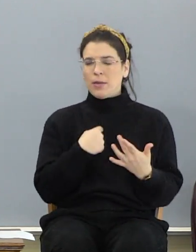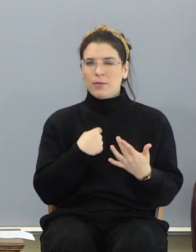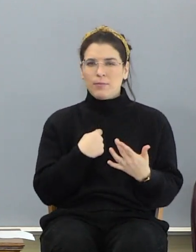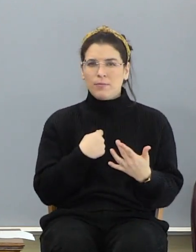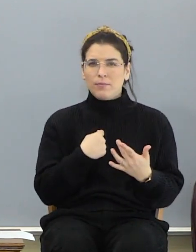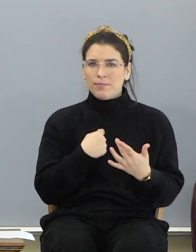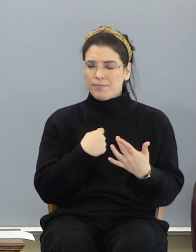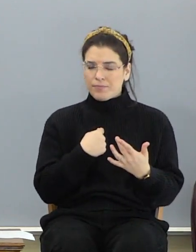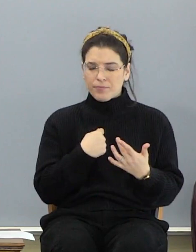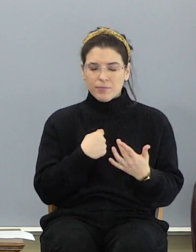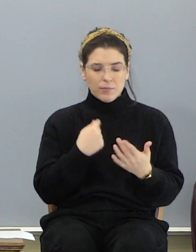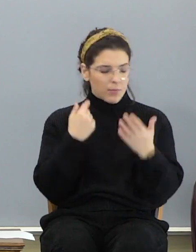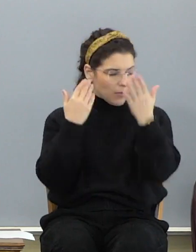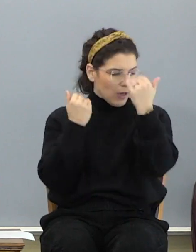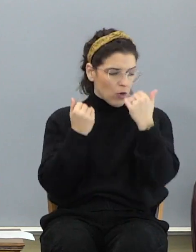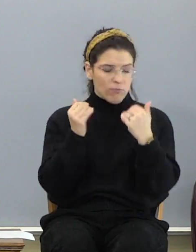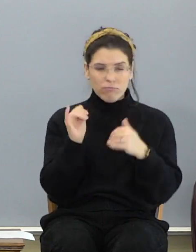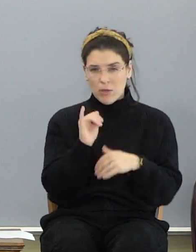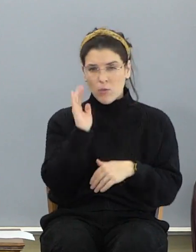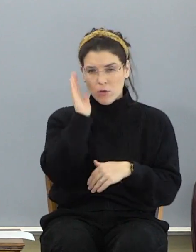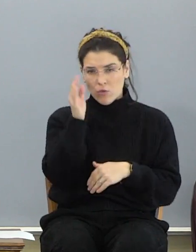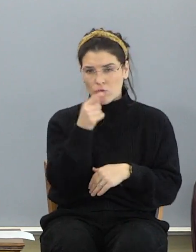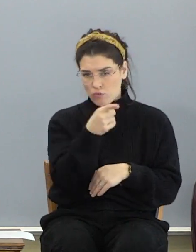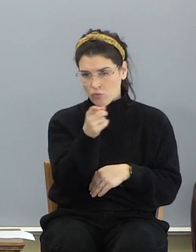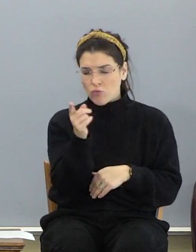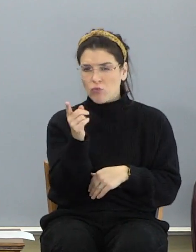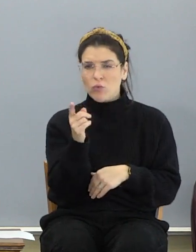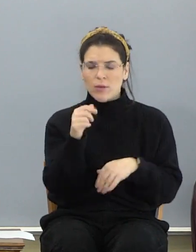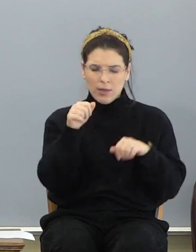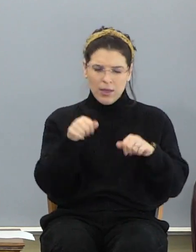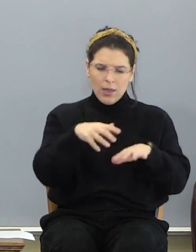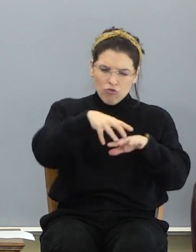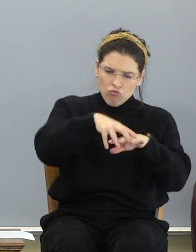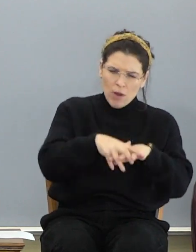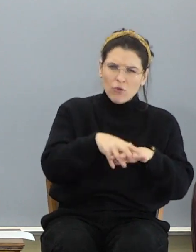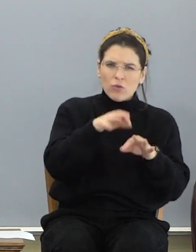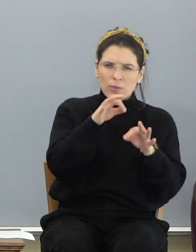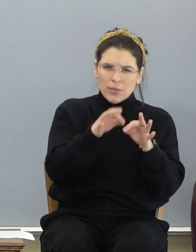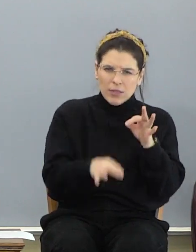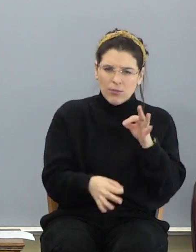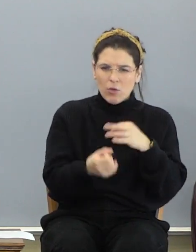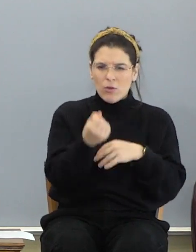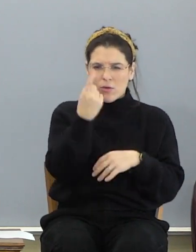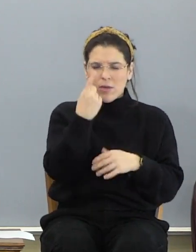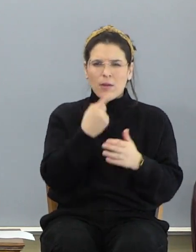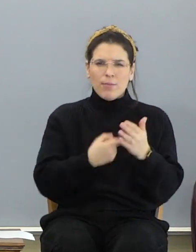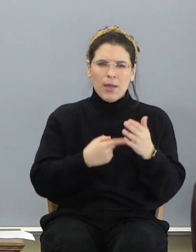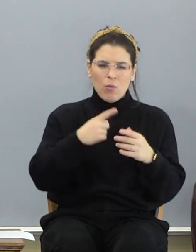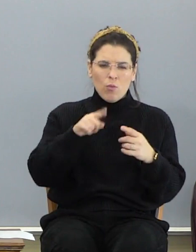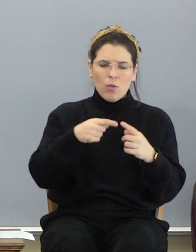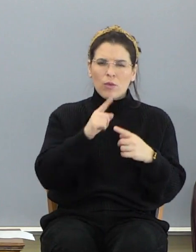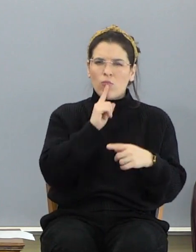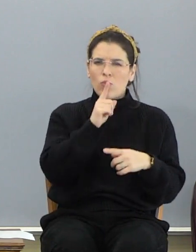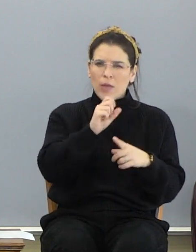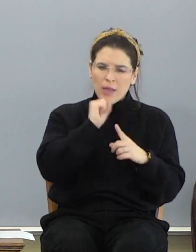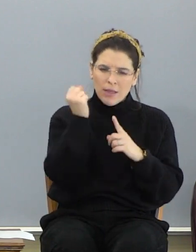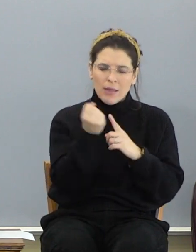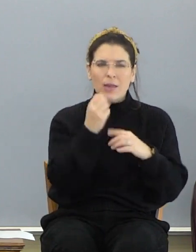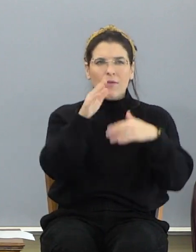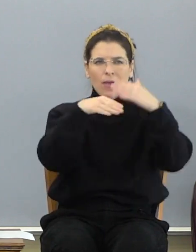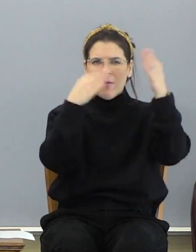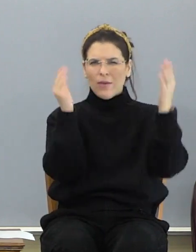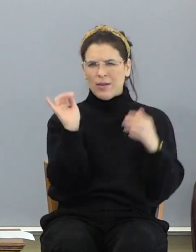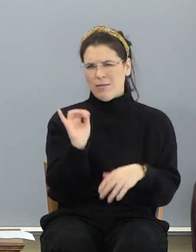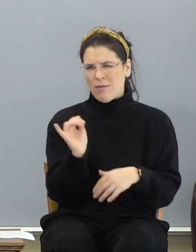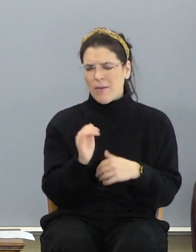I hope they will you, and I hope they can ground you in some simple understanding about what the reality of heaven really is like.